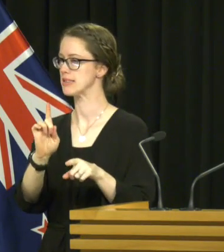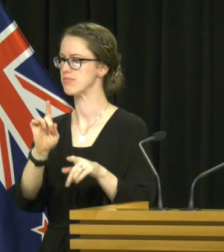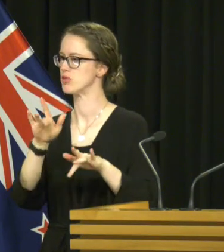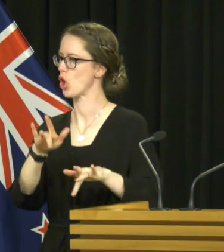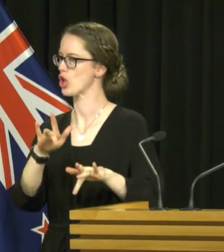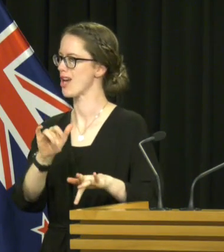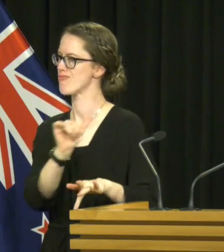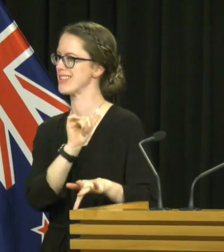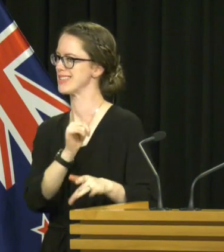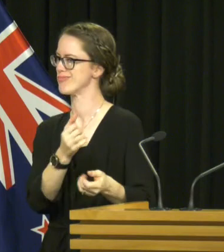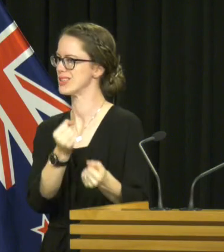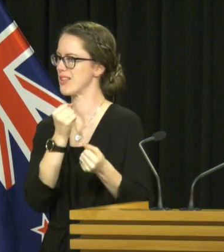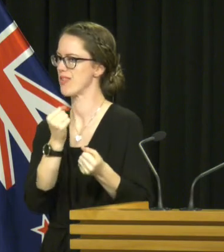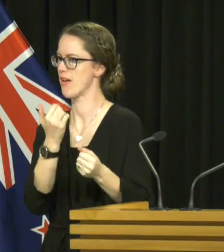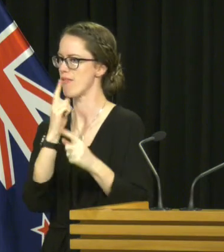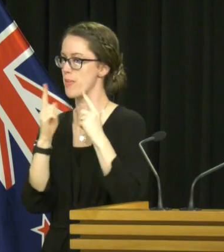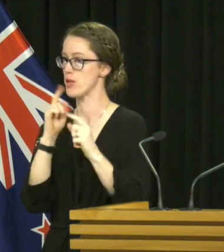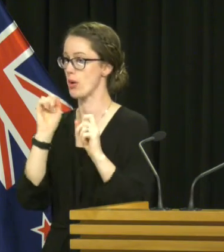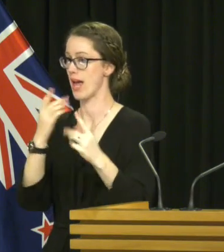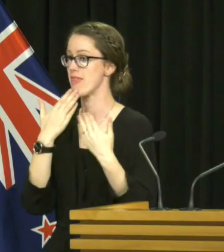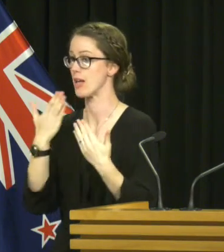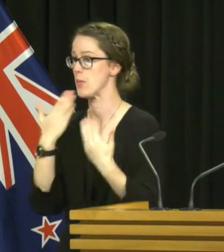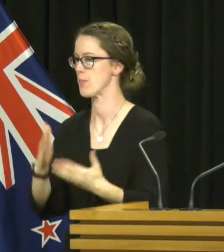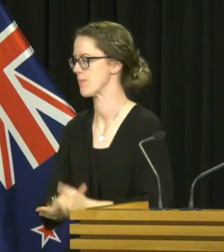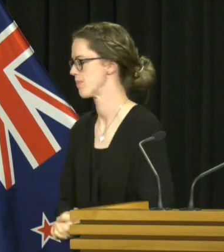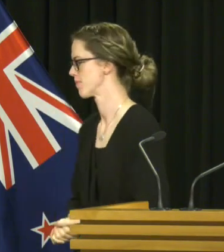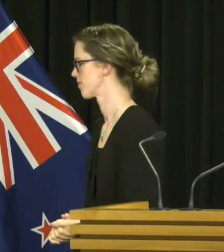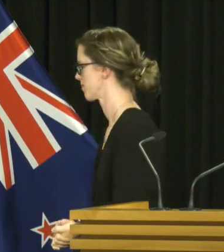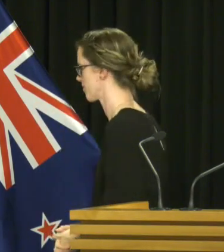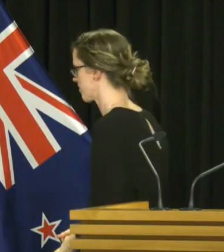recent update. Okay. Thanks, everyone.